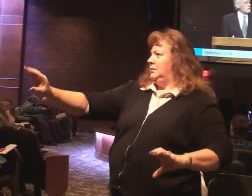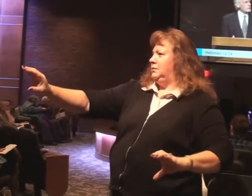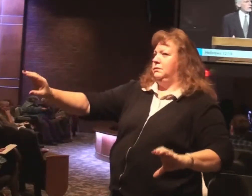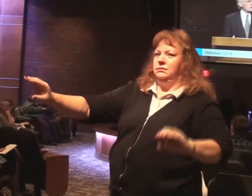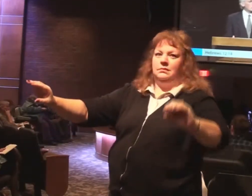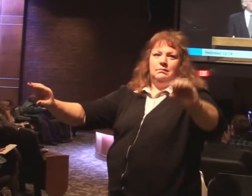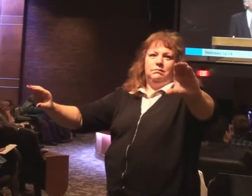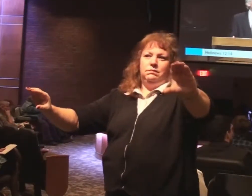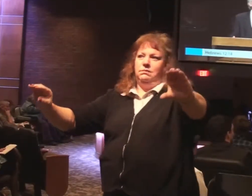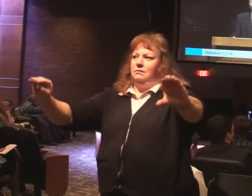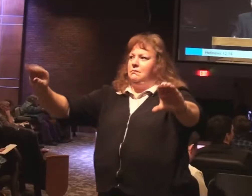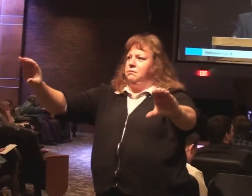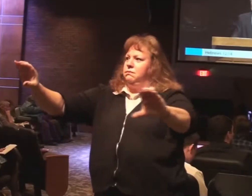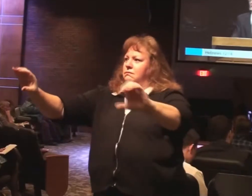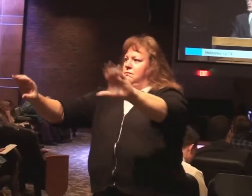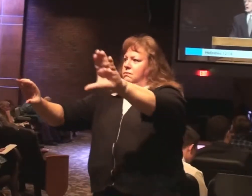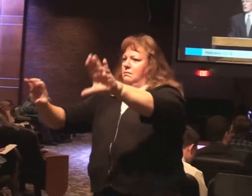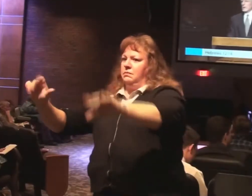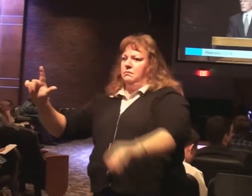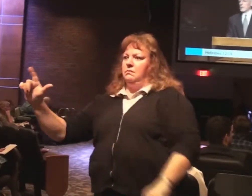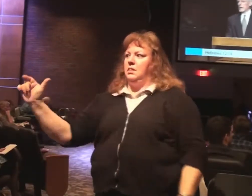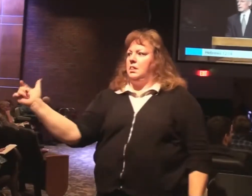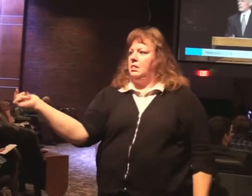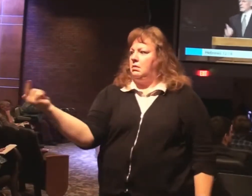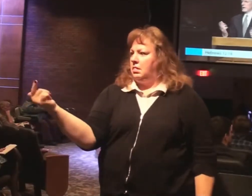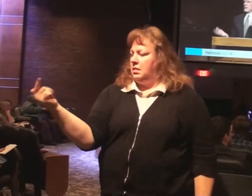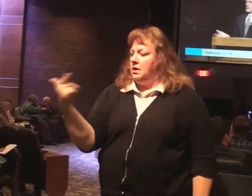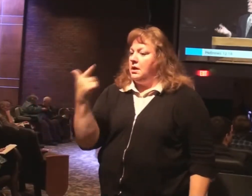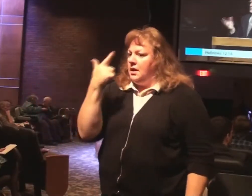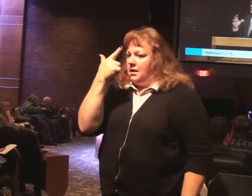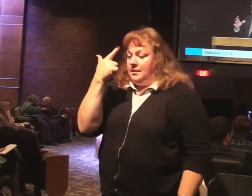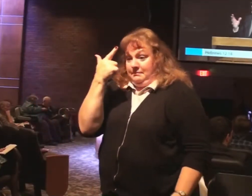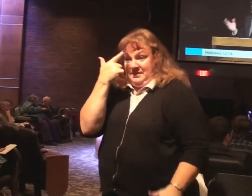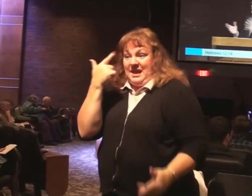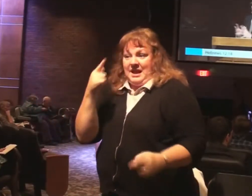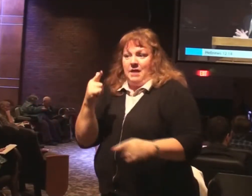instruction. To the church at Corinth. Because of division. the weak. And the strong.